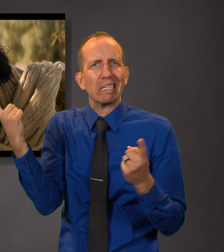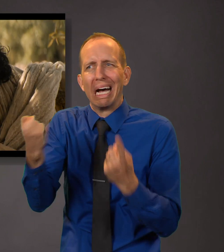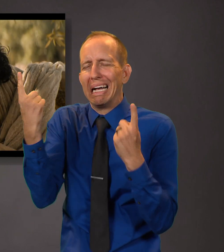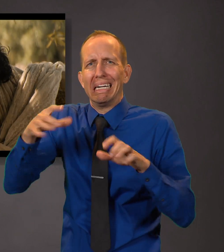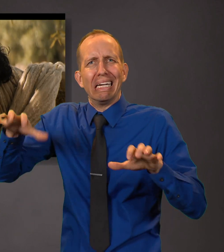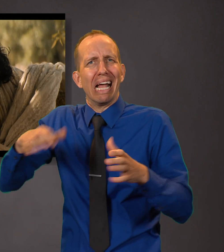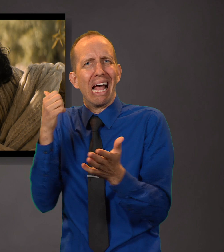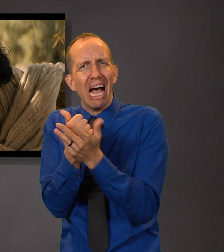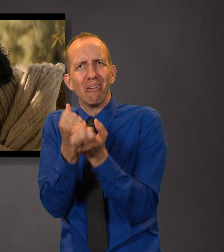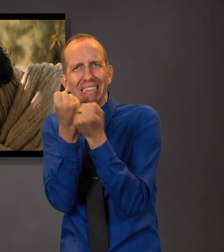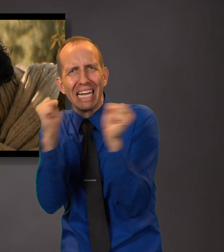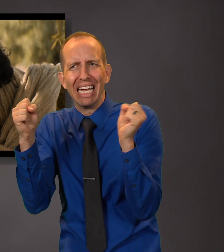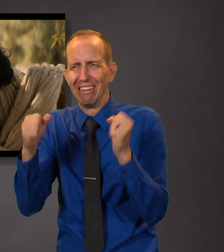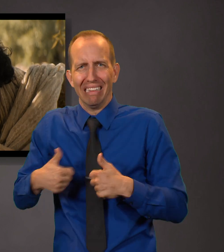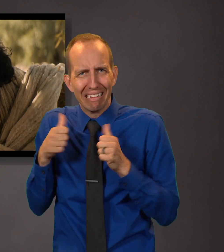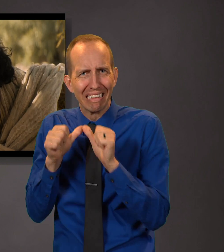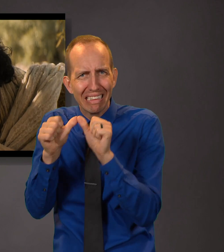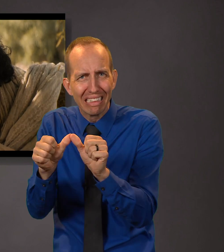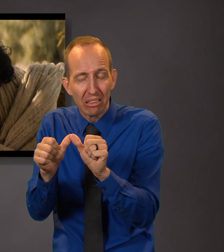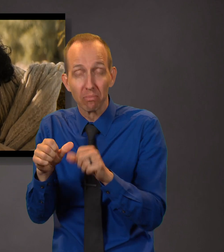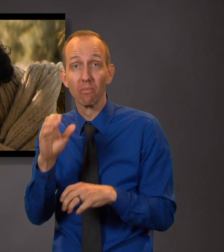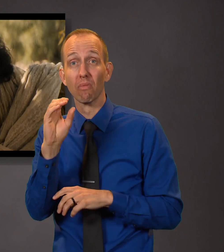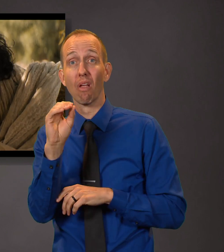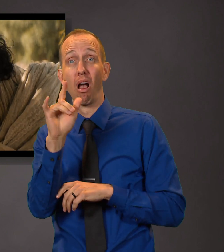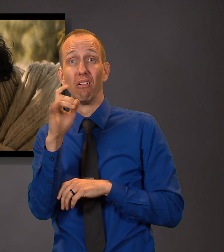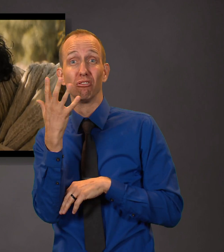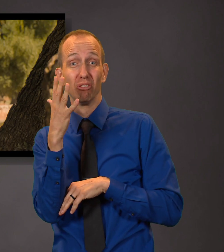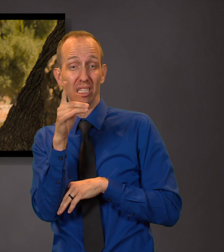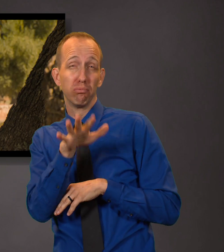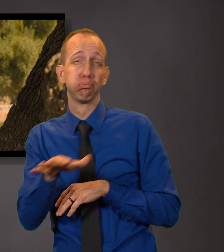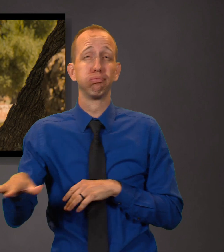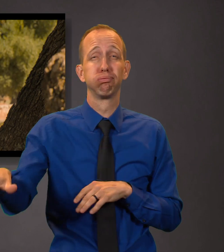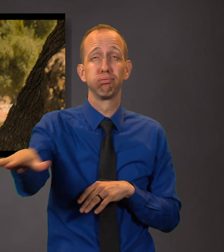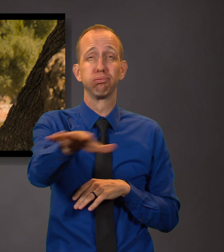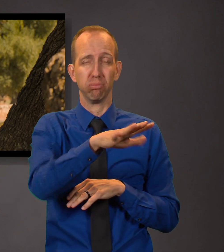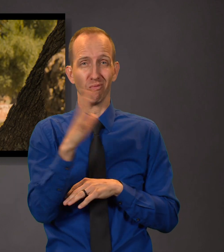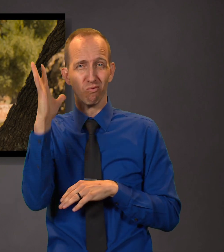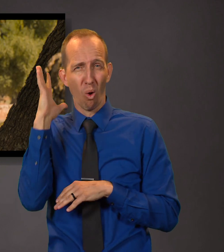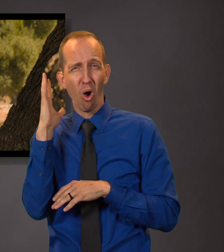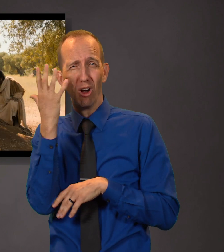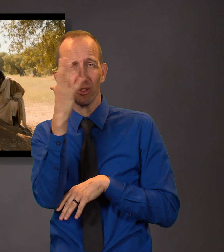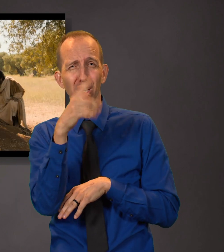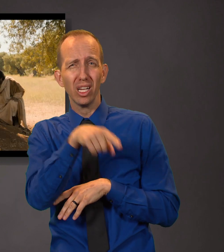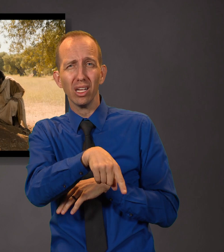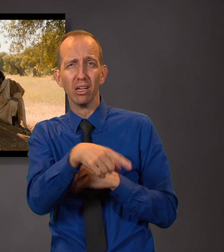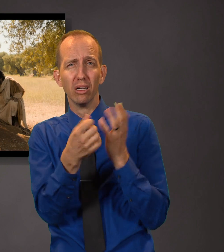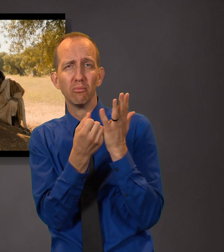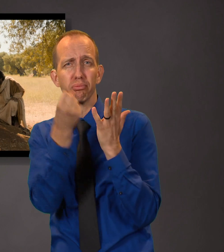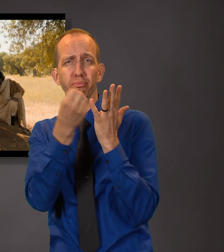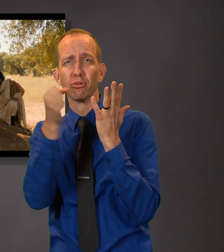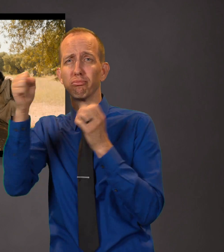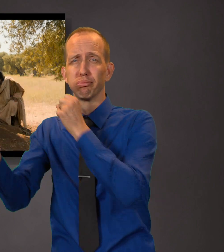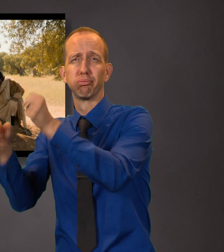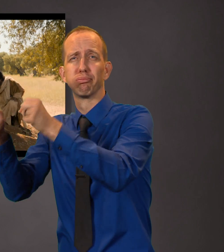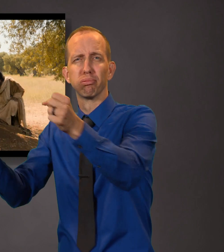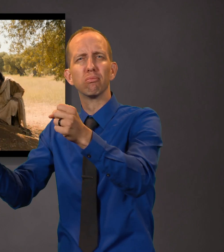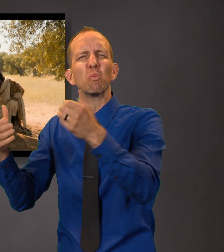Let us go down into the nethermost parts of the vineyard, and behold if the natural branches have also brought forth evil fruit.